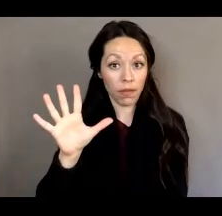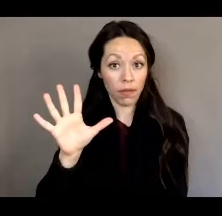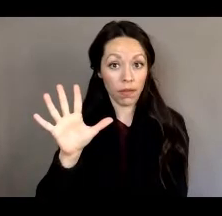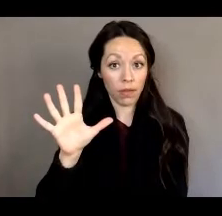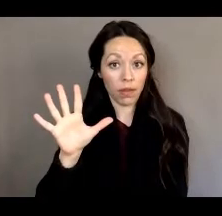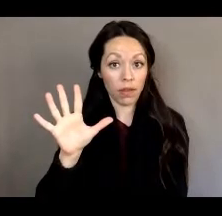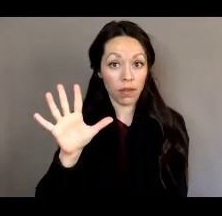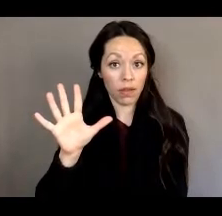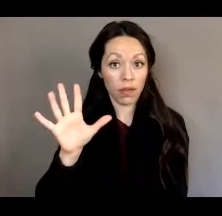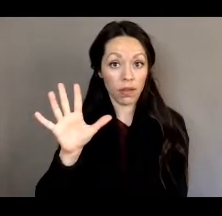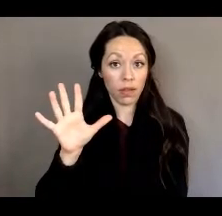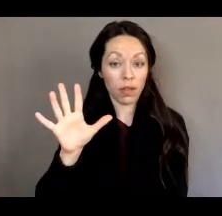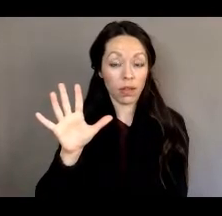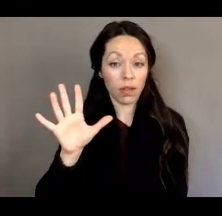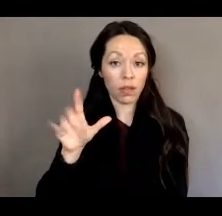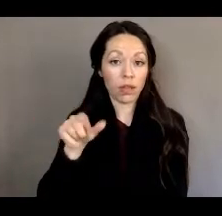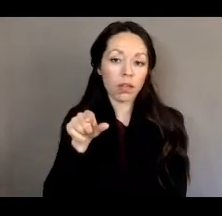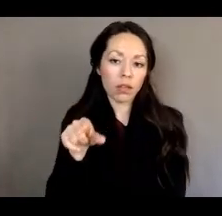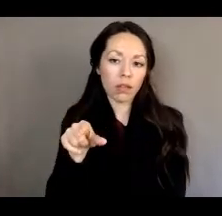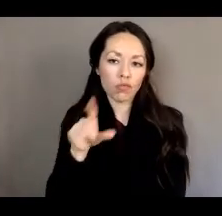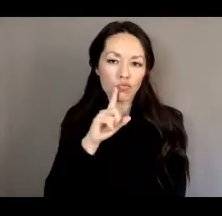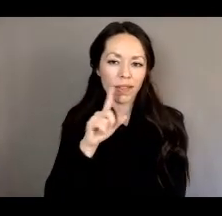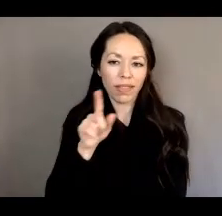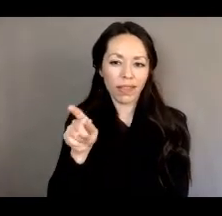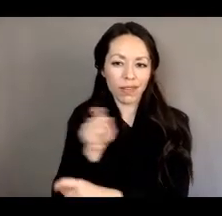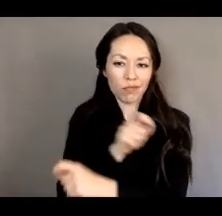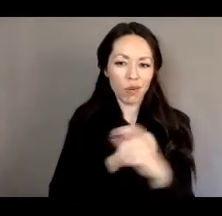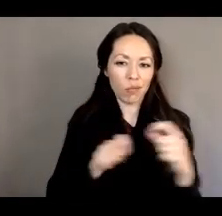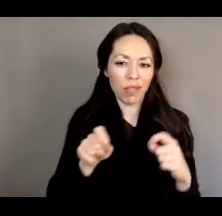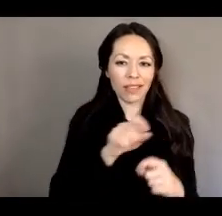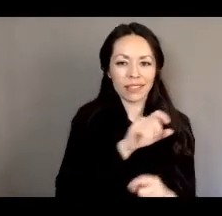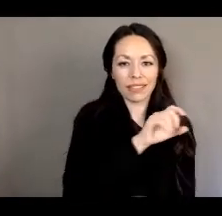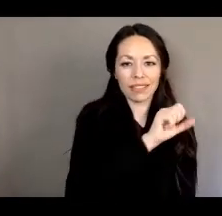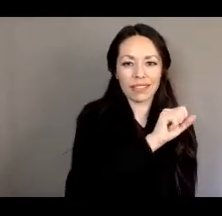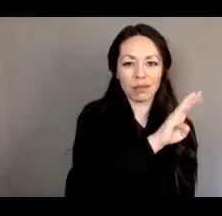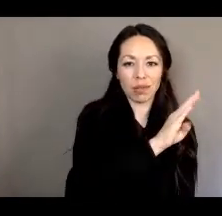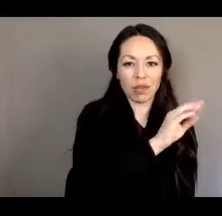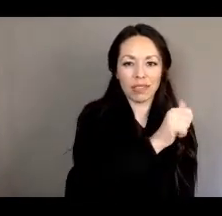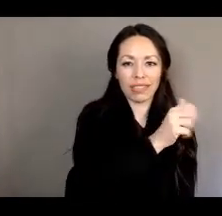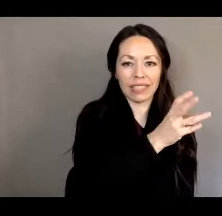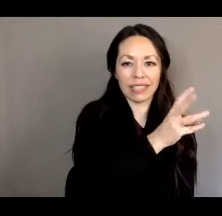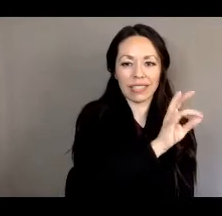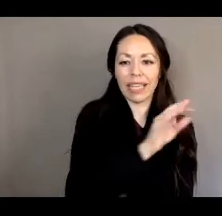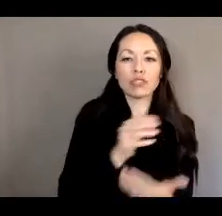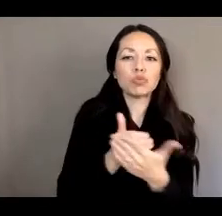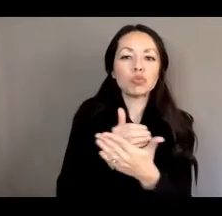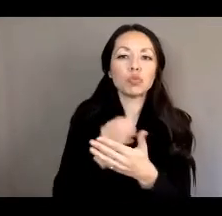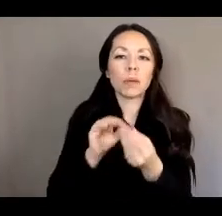Will is in essence Senate bill 10 69. It just has a new bill number.